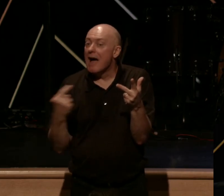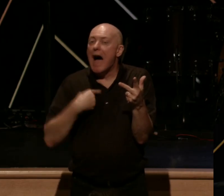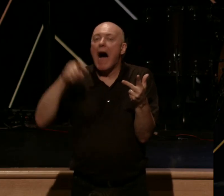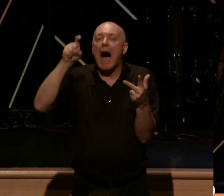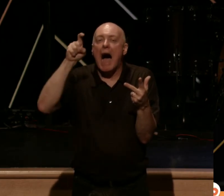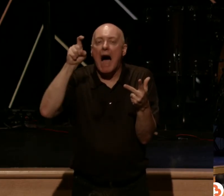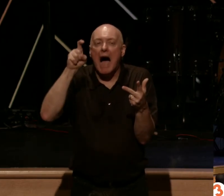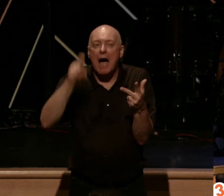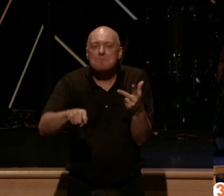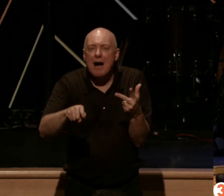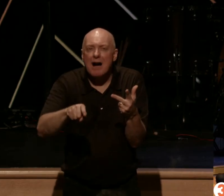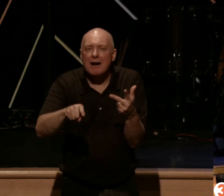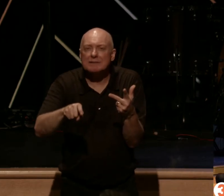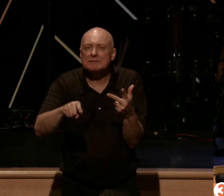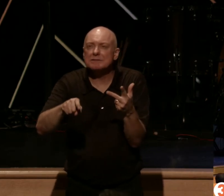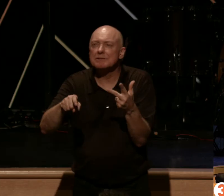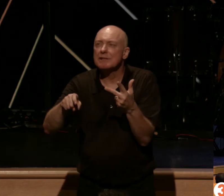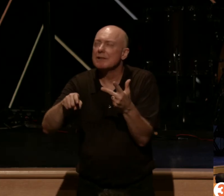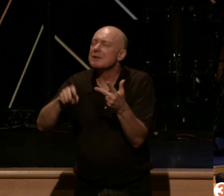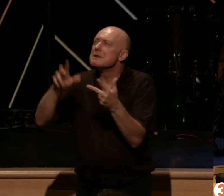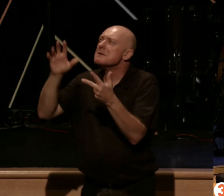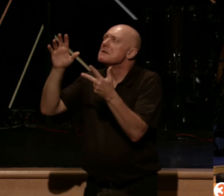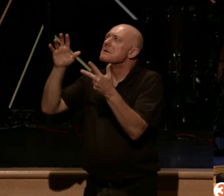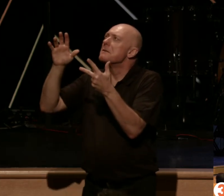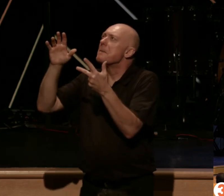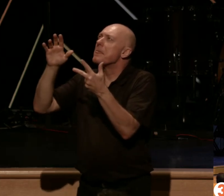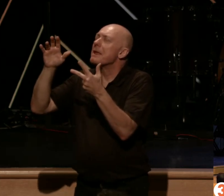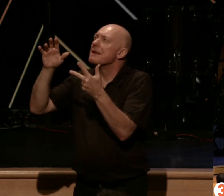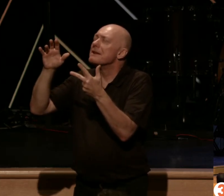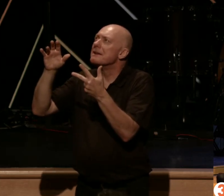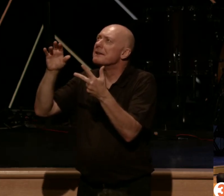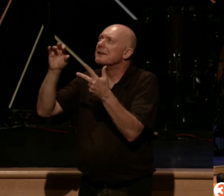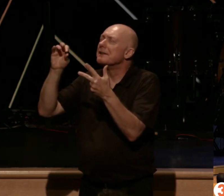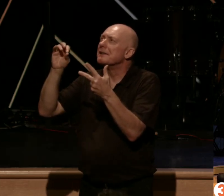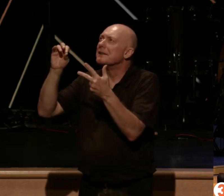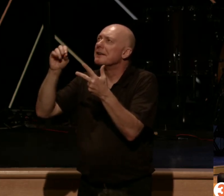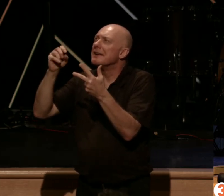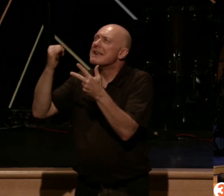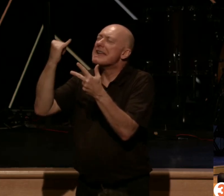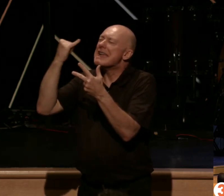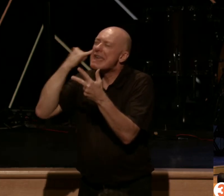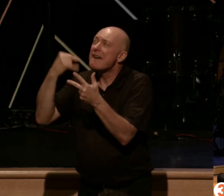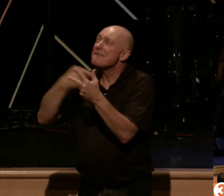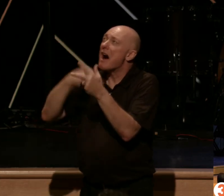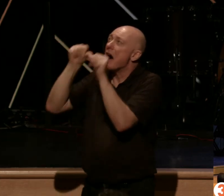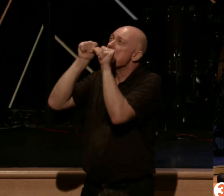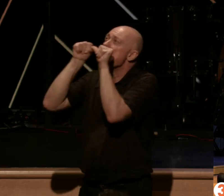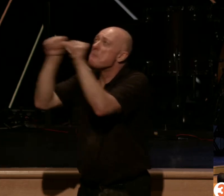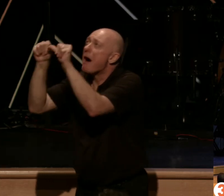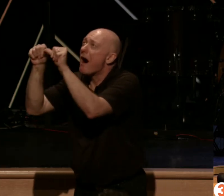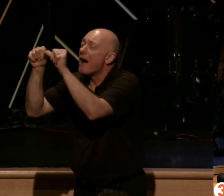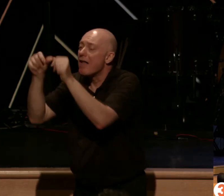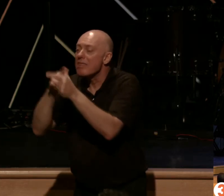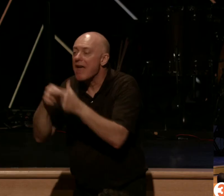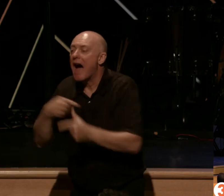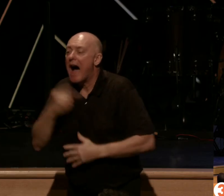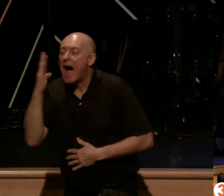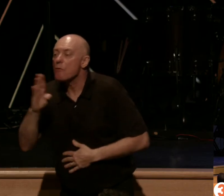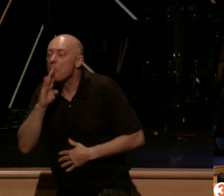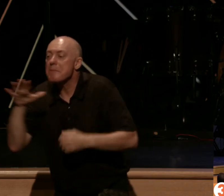pursue this glorious outcome. If I abide, I'll be filled with God's